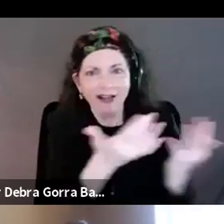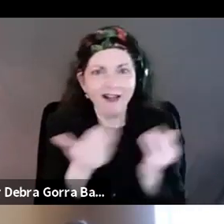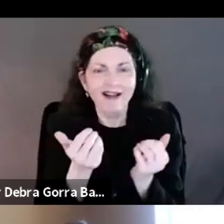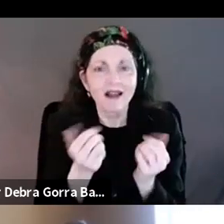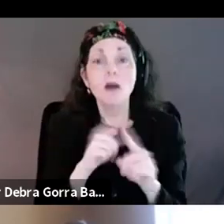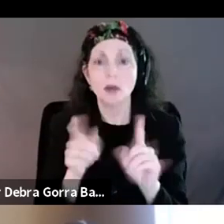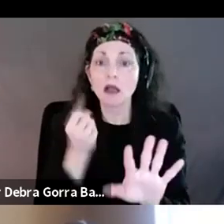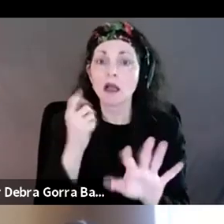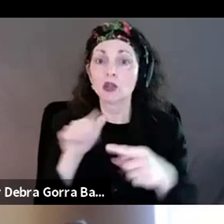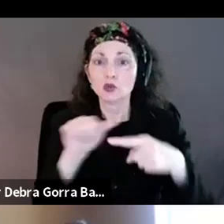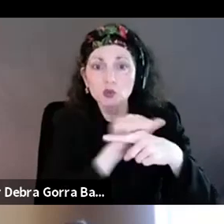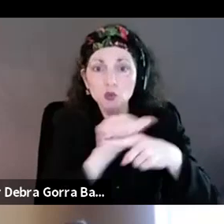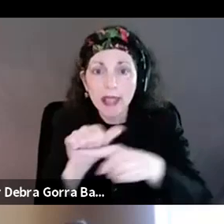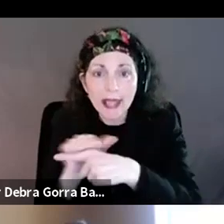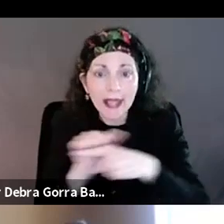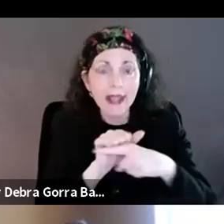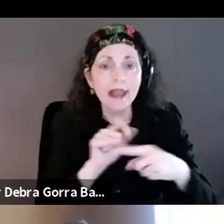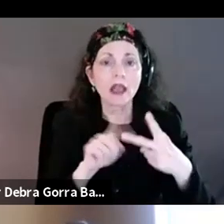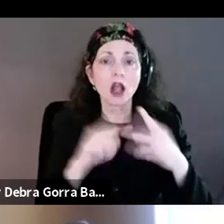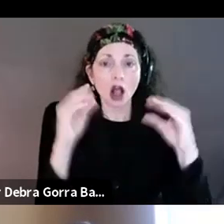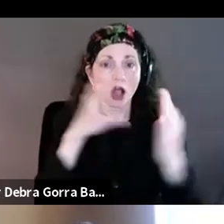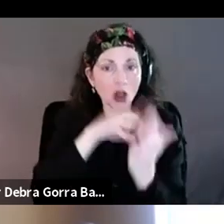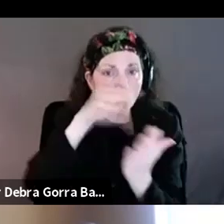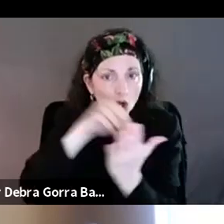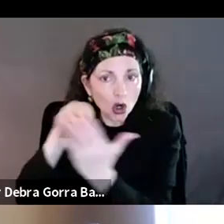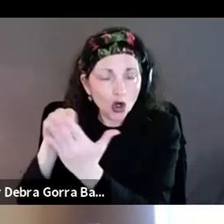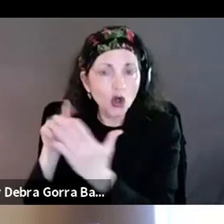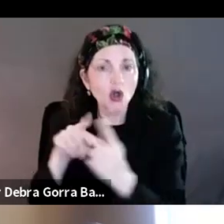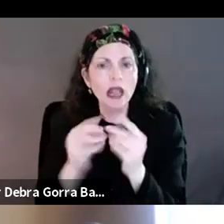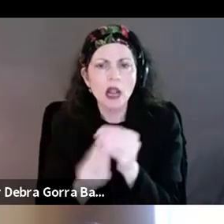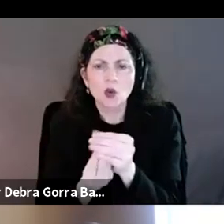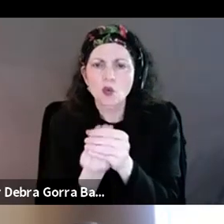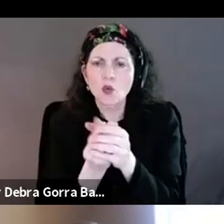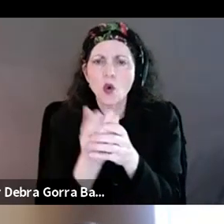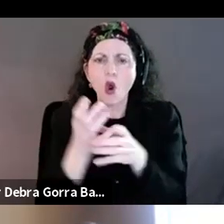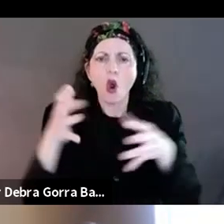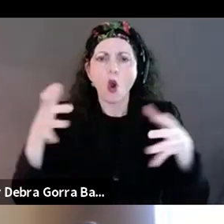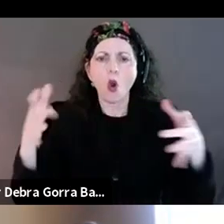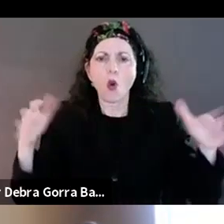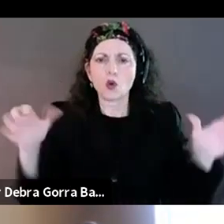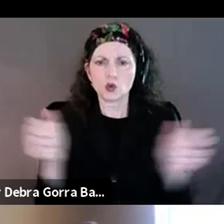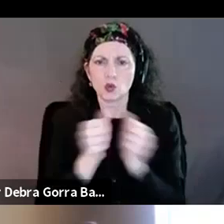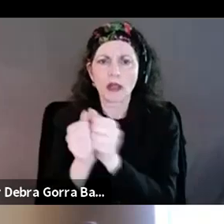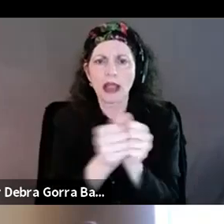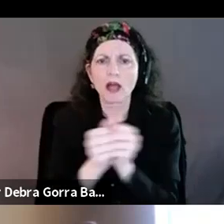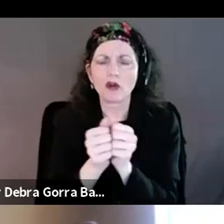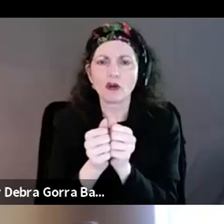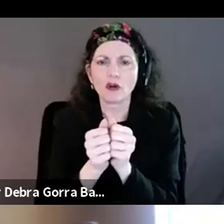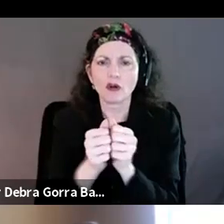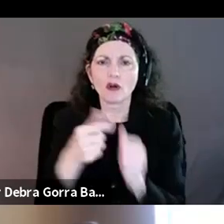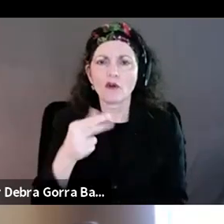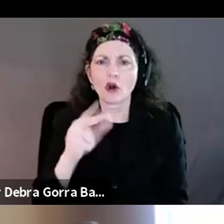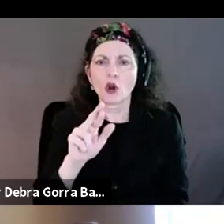and to just learn and to grow together as grassroots advocates and activists. And so